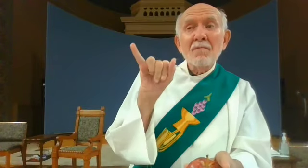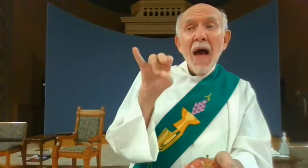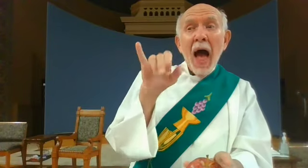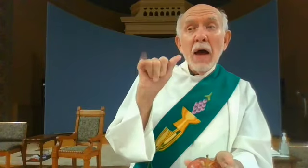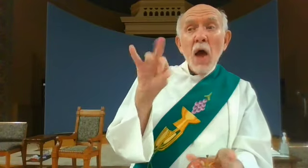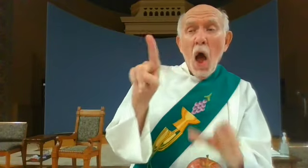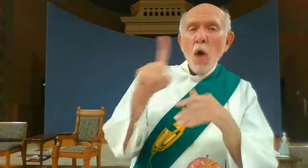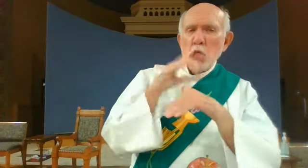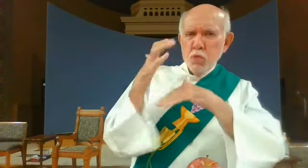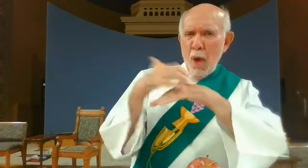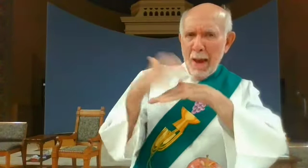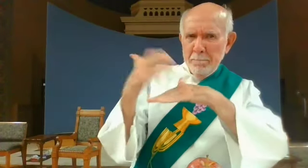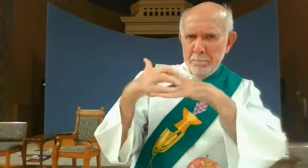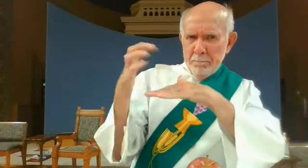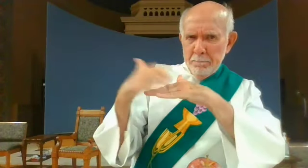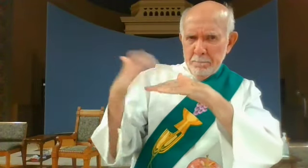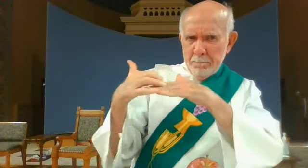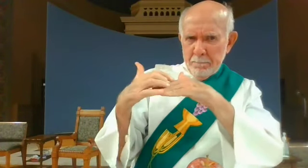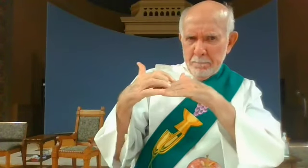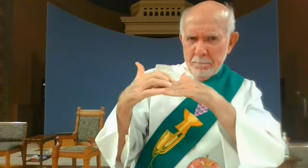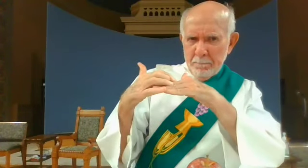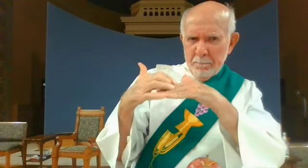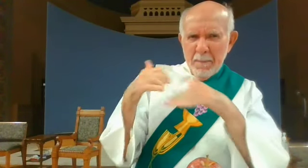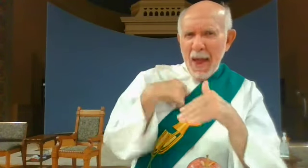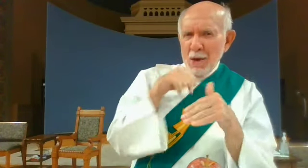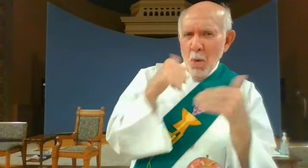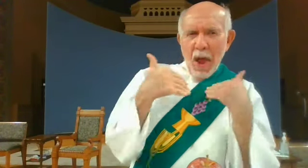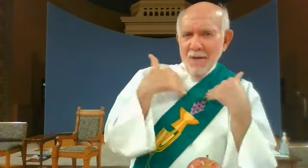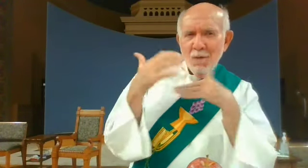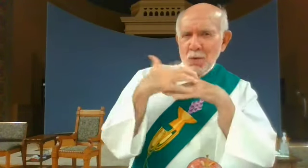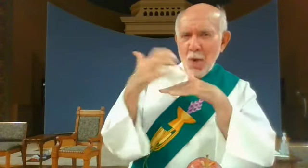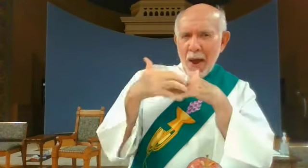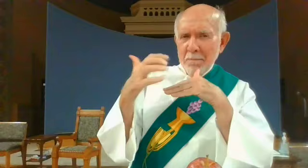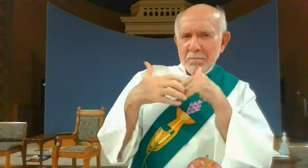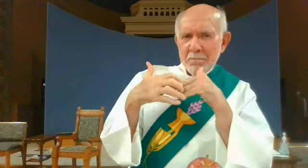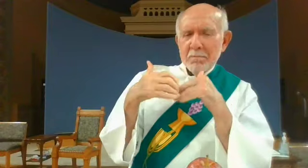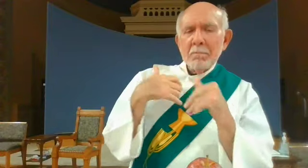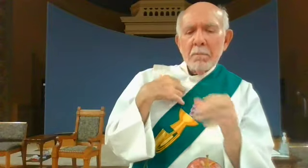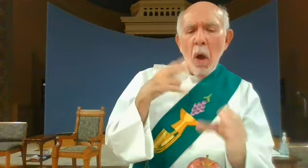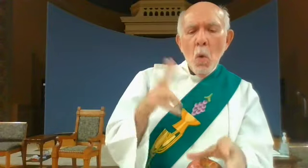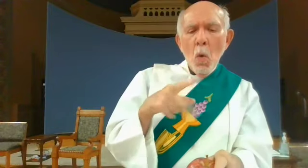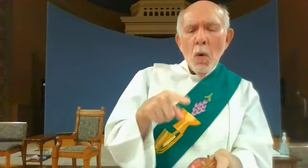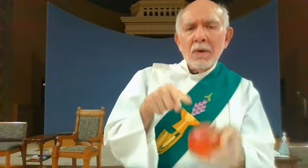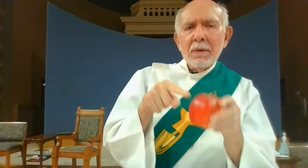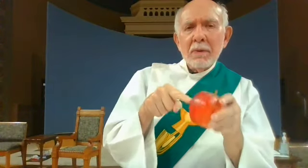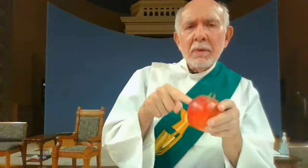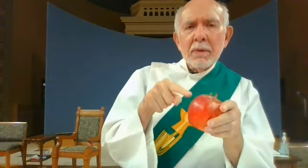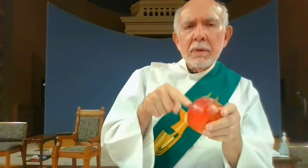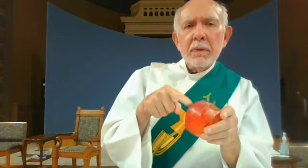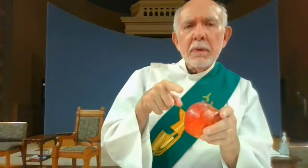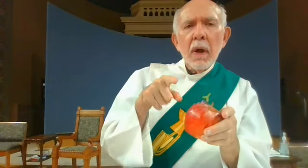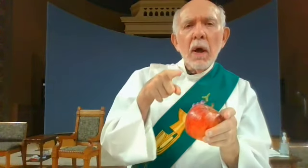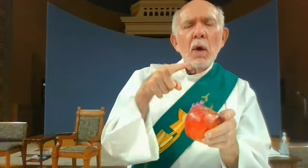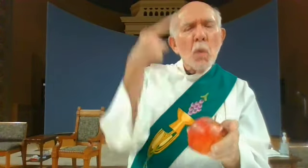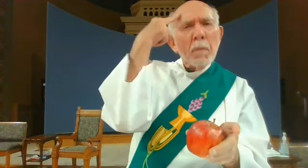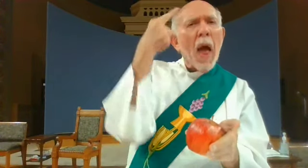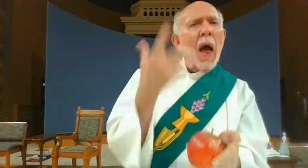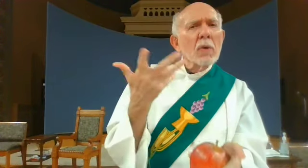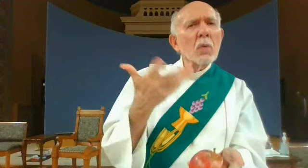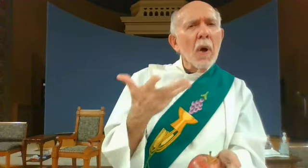in a vineyard they grow grapes but I don't have any grapes so I'll use this what